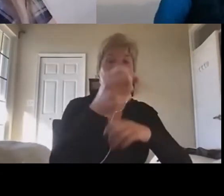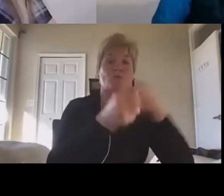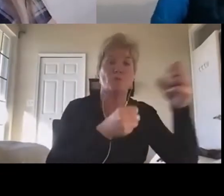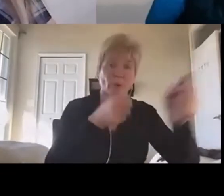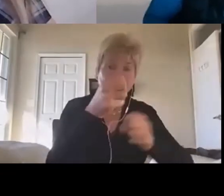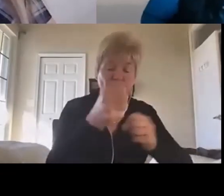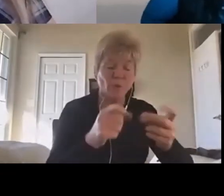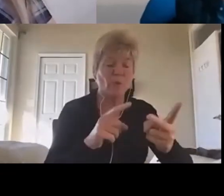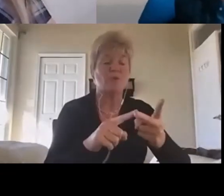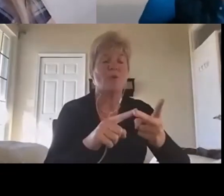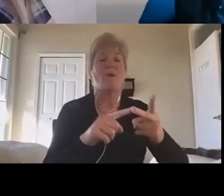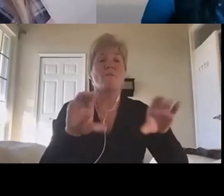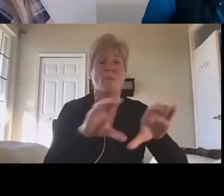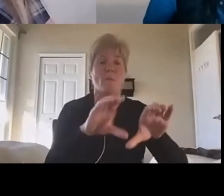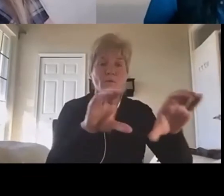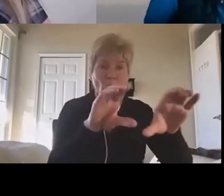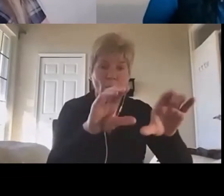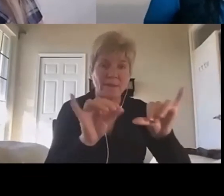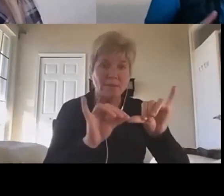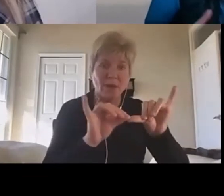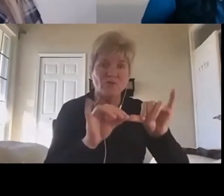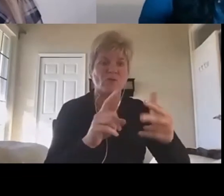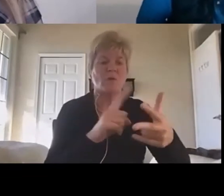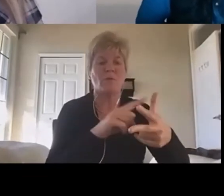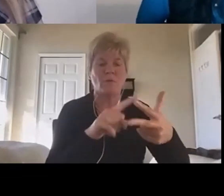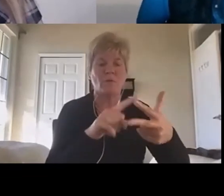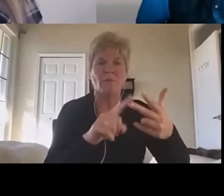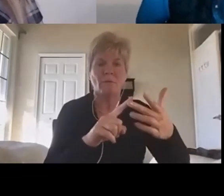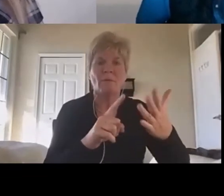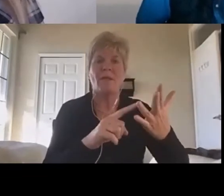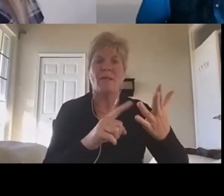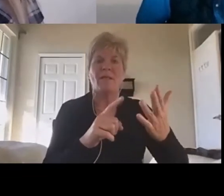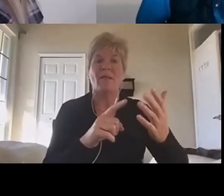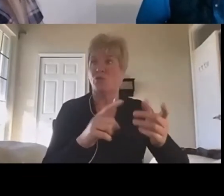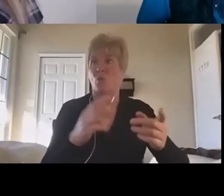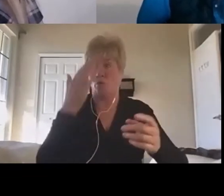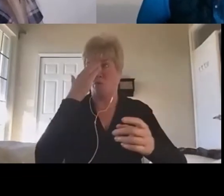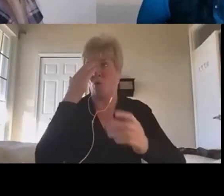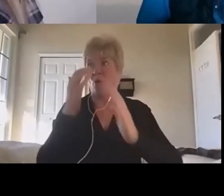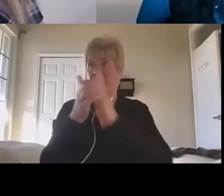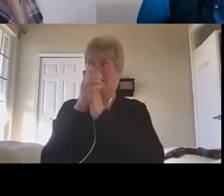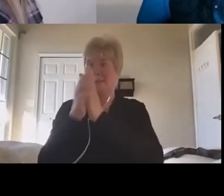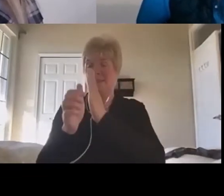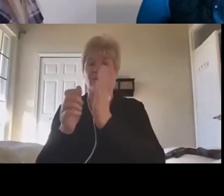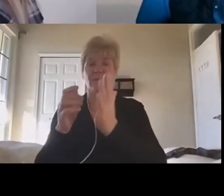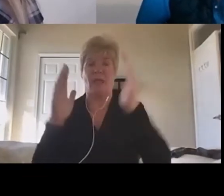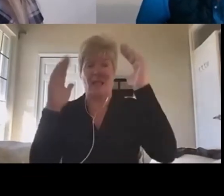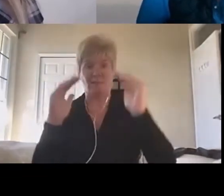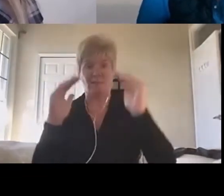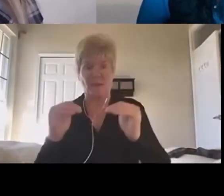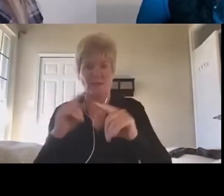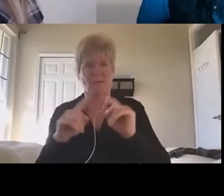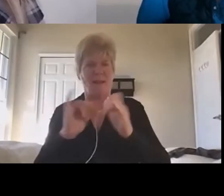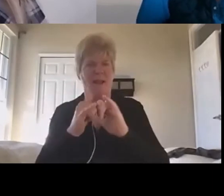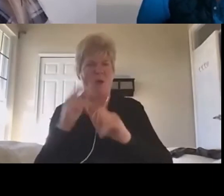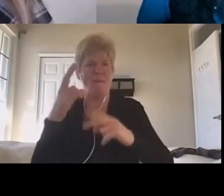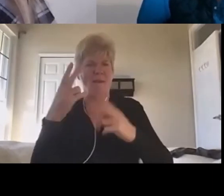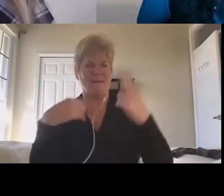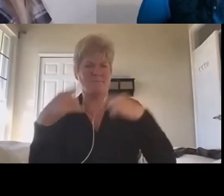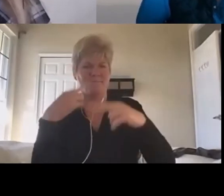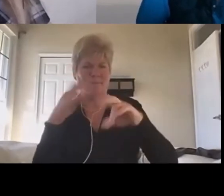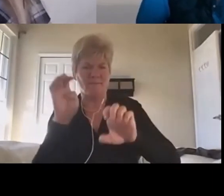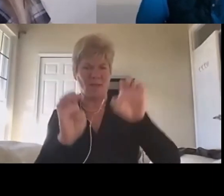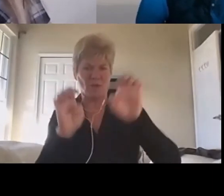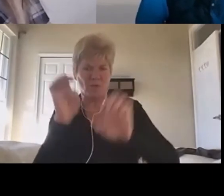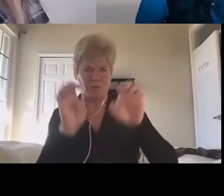measures, et cetera. I mean, that, you know what the skill set of the job is, but you don't know how you're going to be evaluated prior to going into a